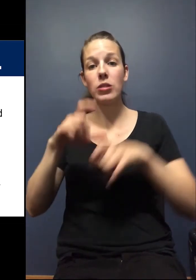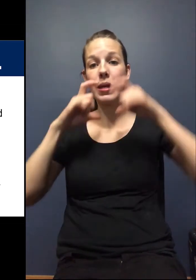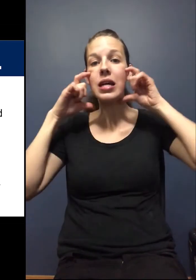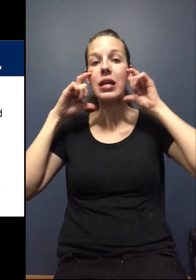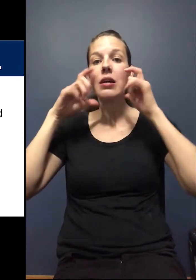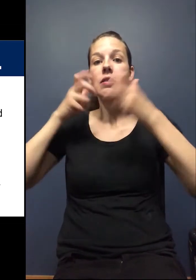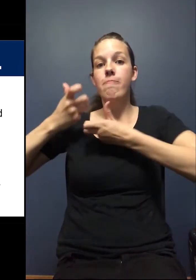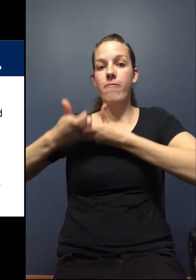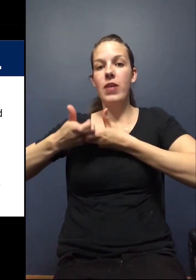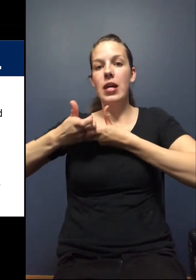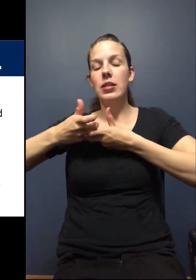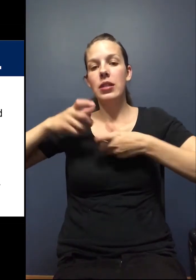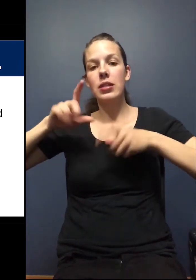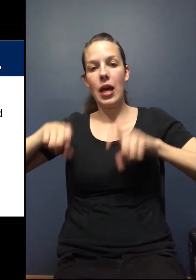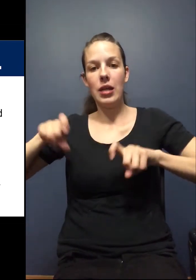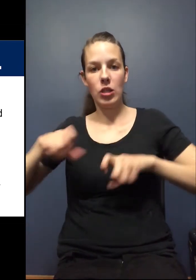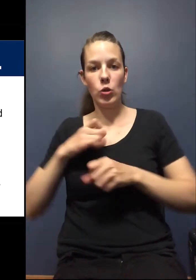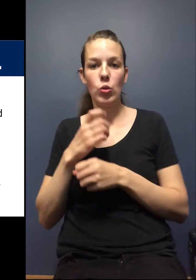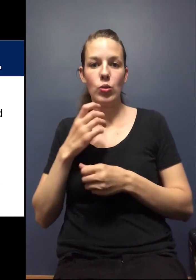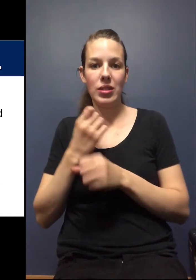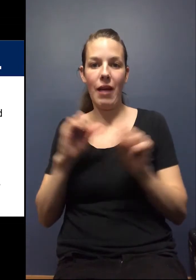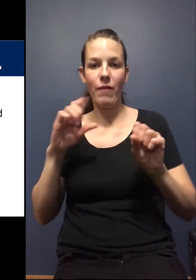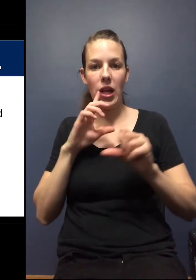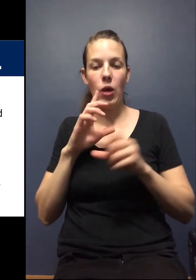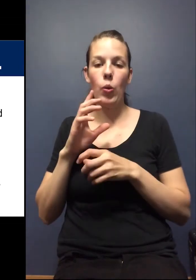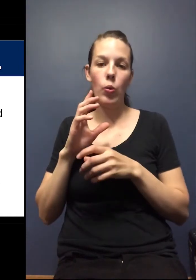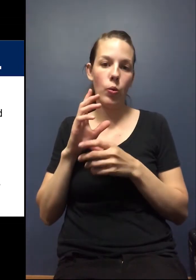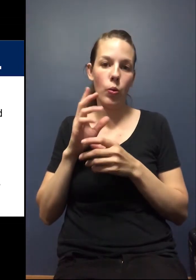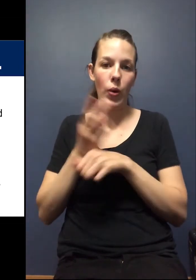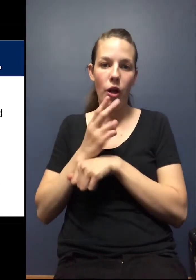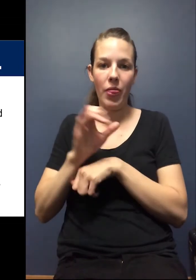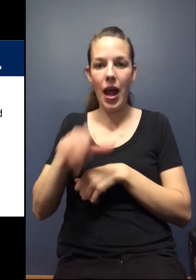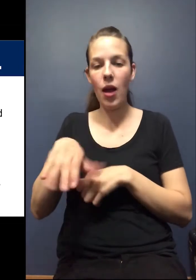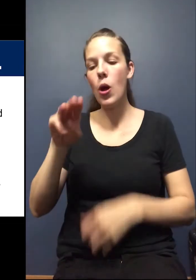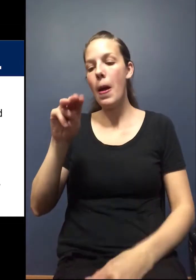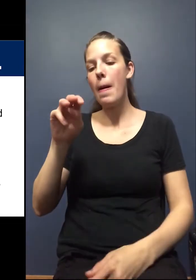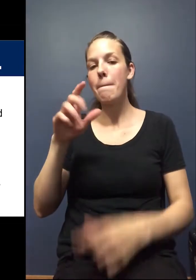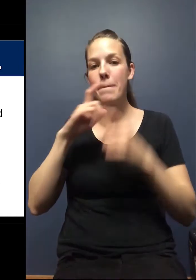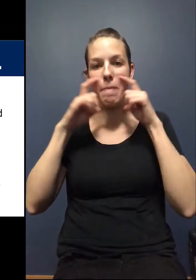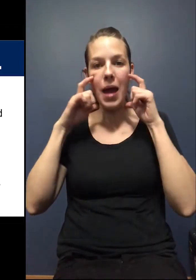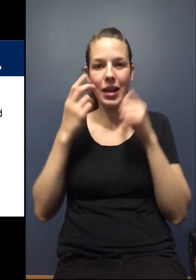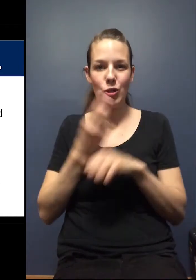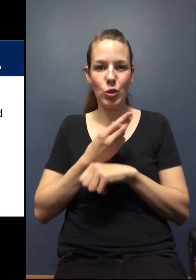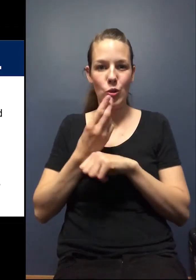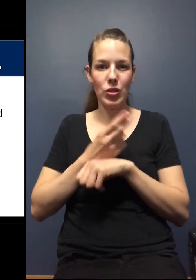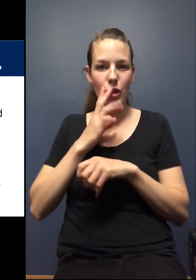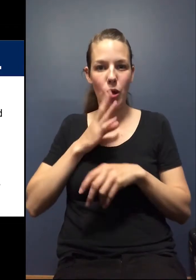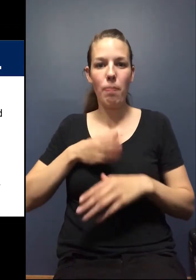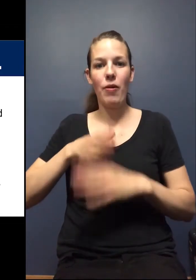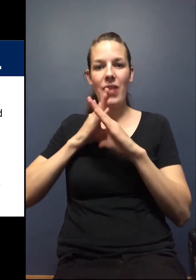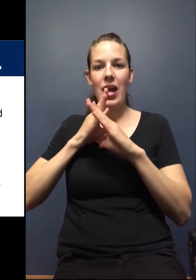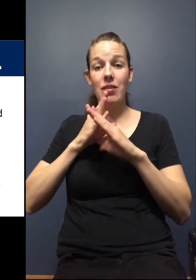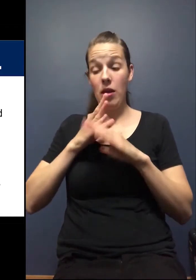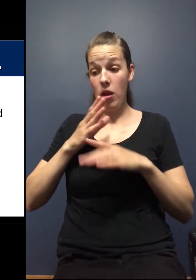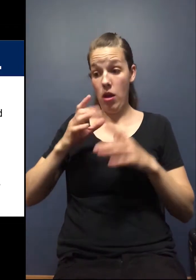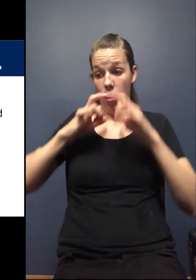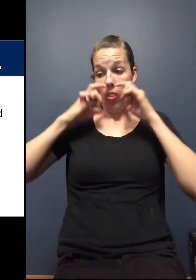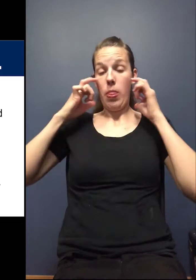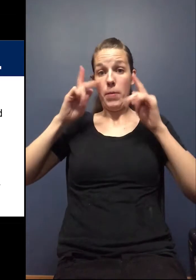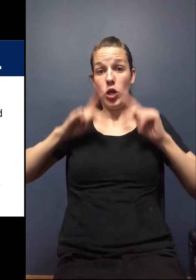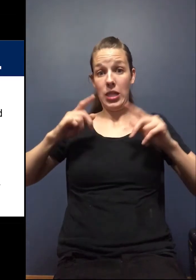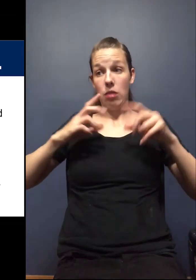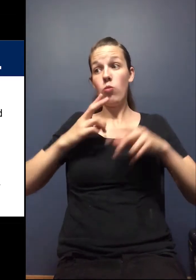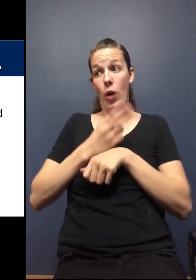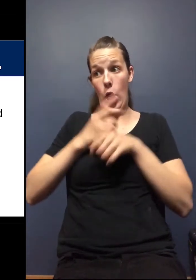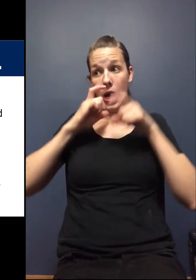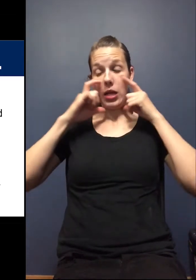you should have some type of fit testing. So we're recommending for mass use is just to prevent the individual who's wearing them from